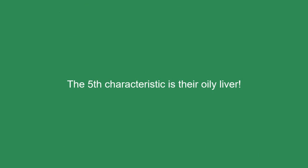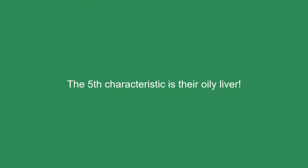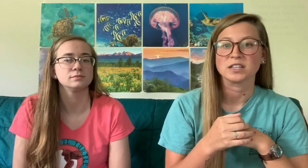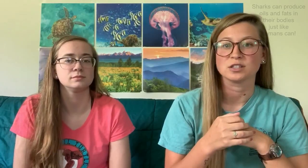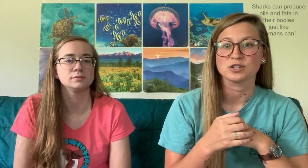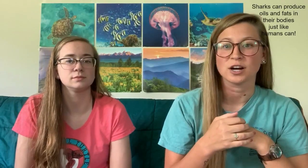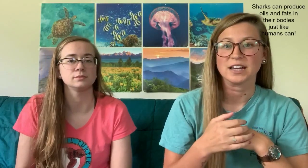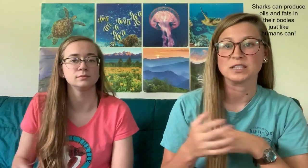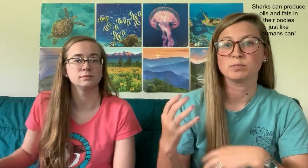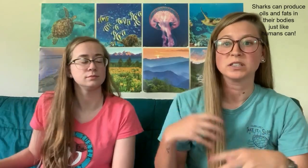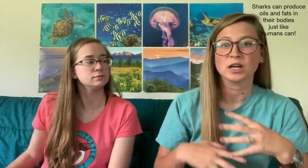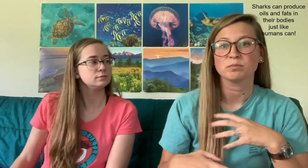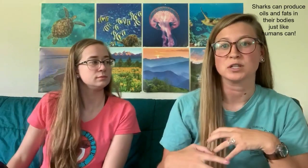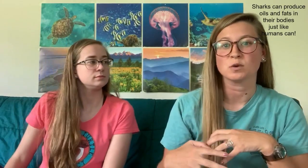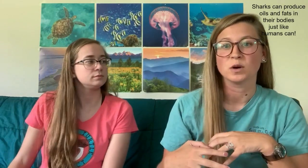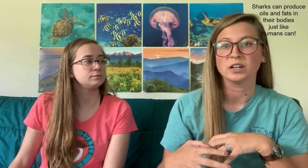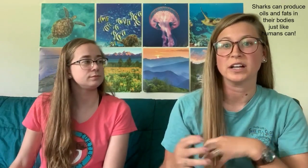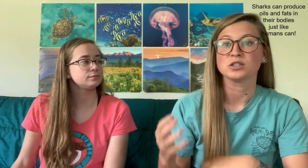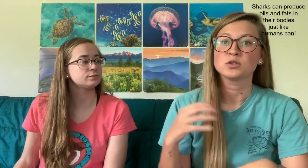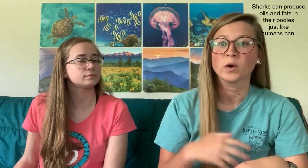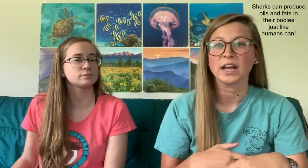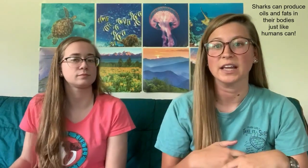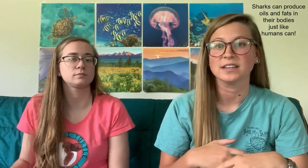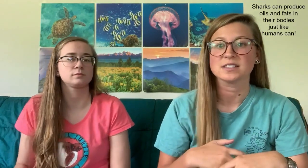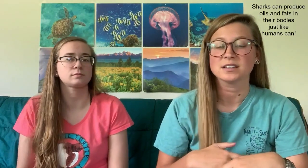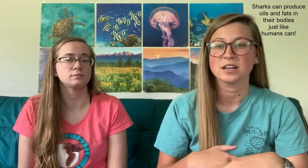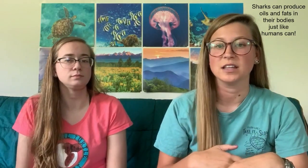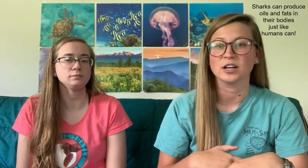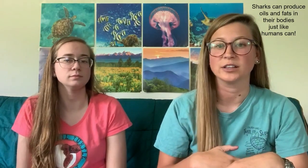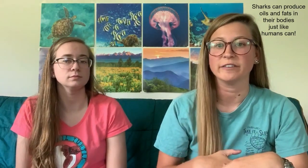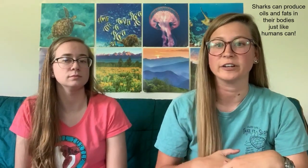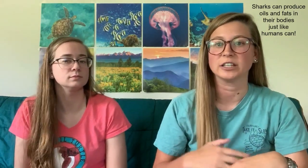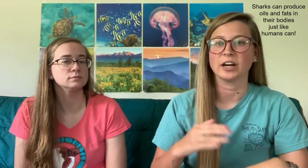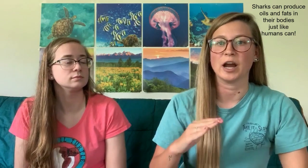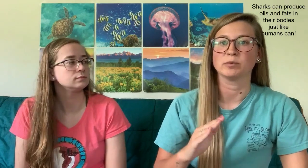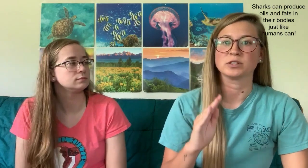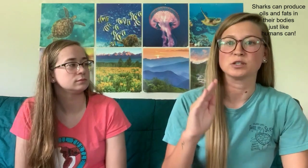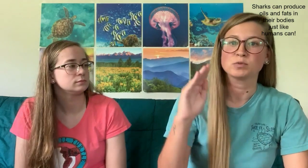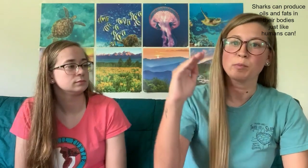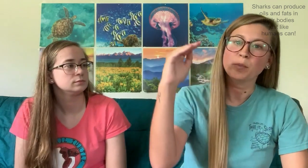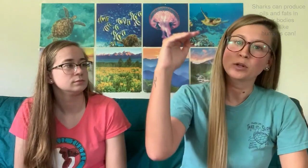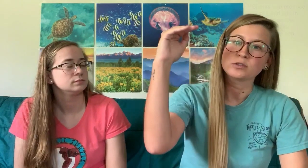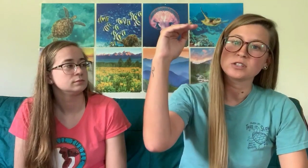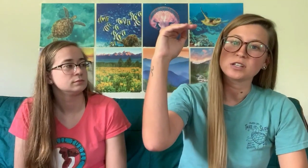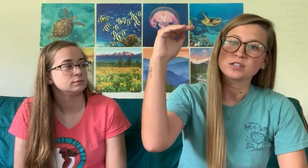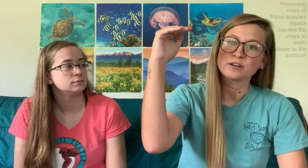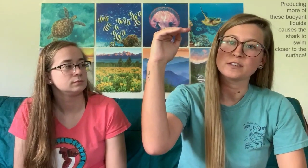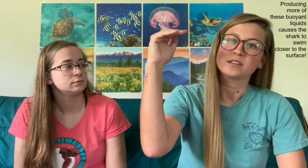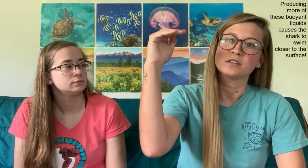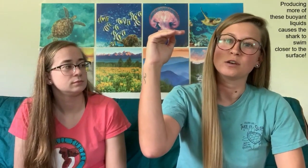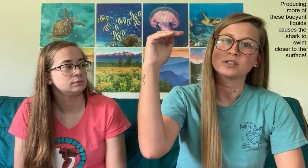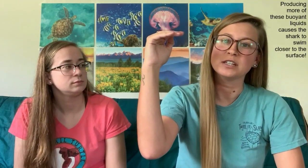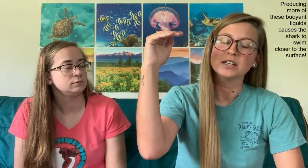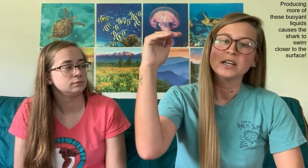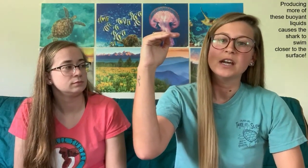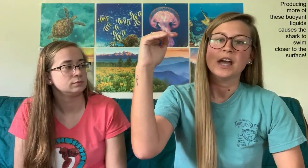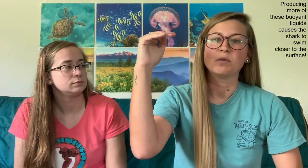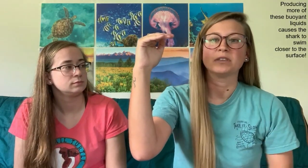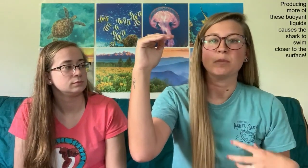As the shark is building up this oil and storing it in this, in their liver, they're able to swim up closer to the surface of the ocean. And when they